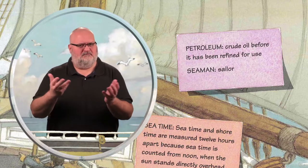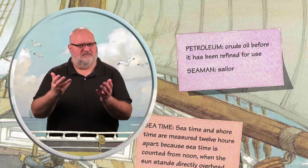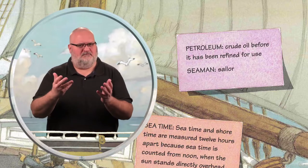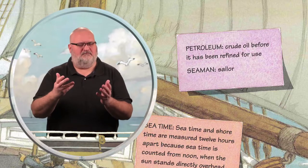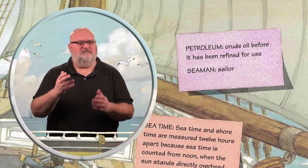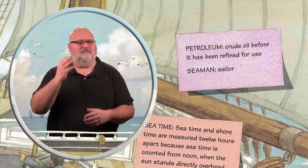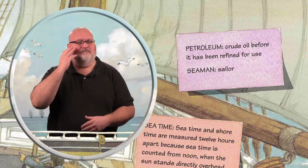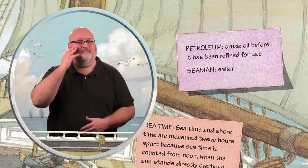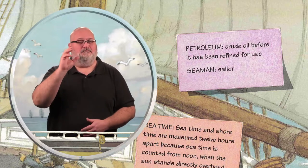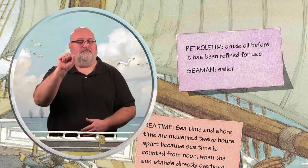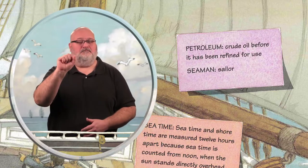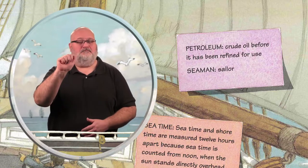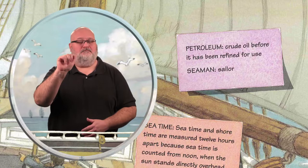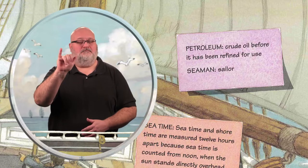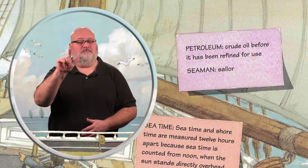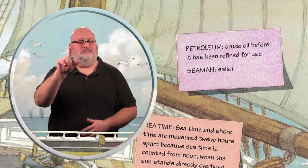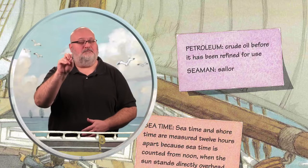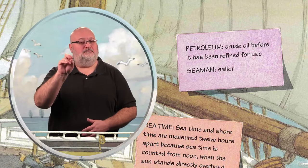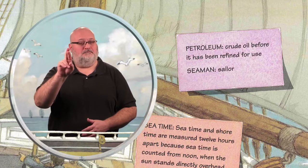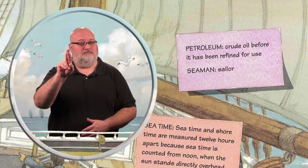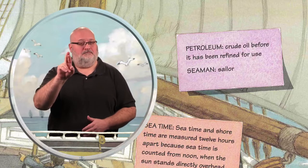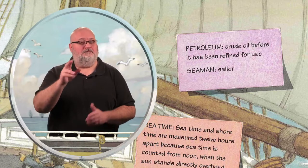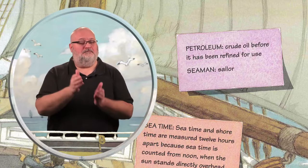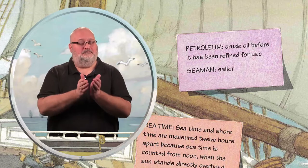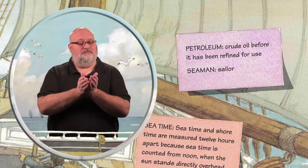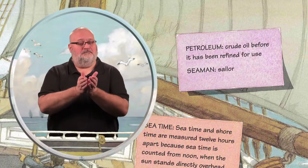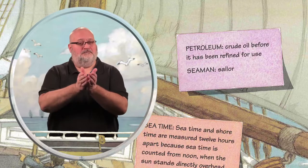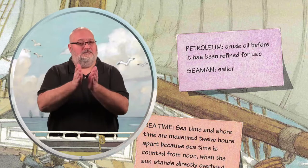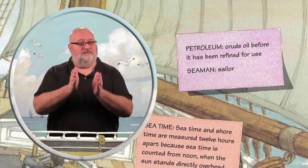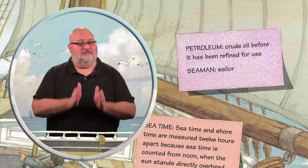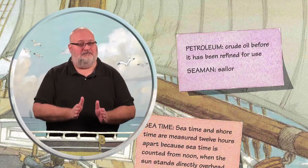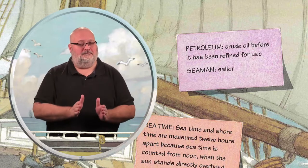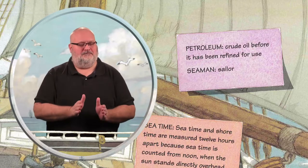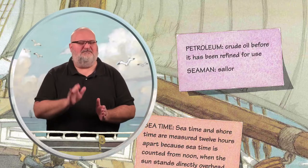Petroleum. Crude oil before it has been refined for